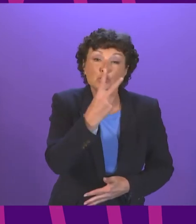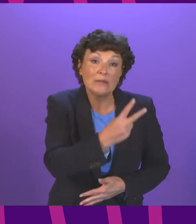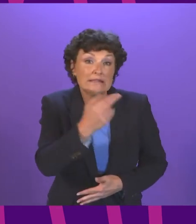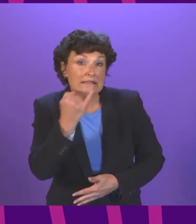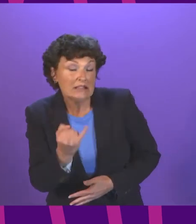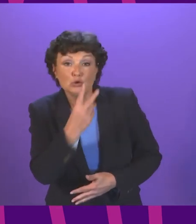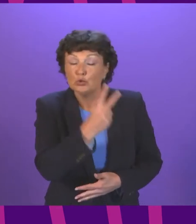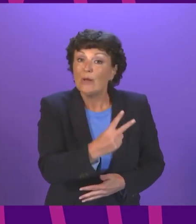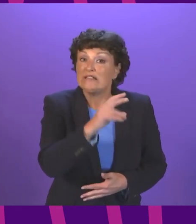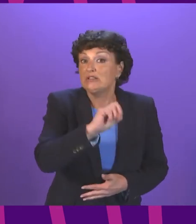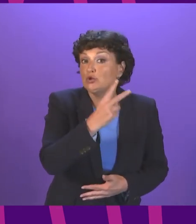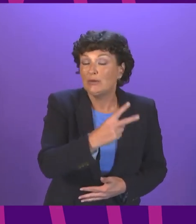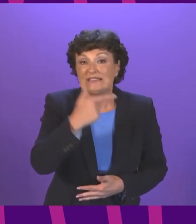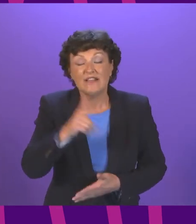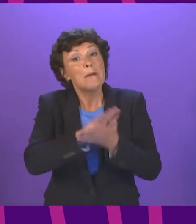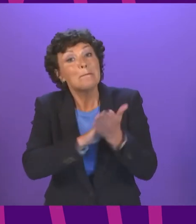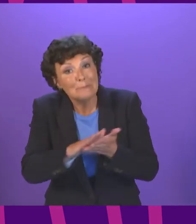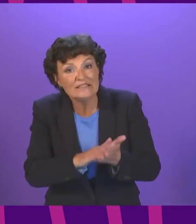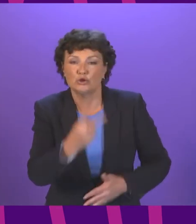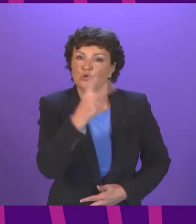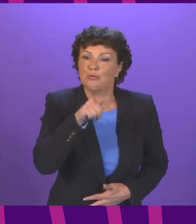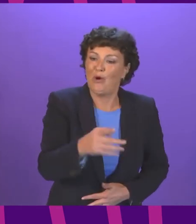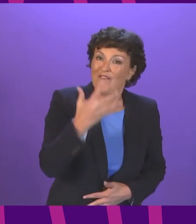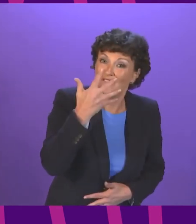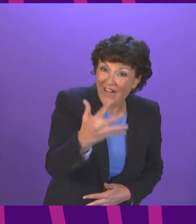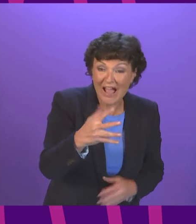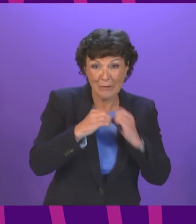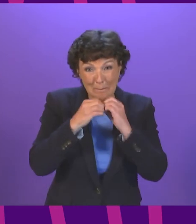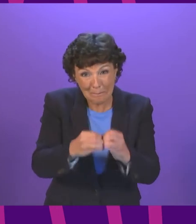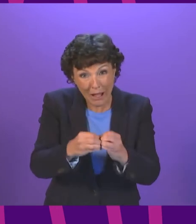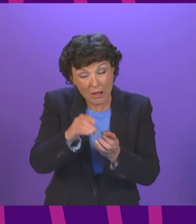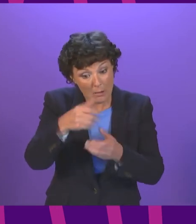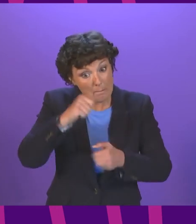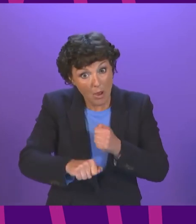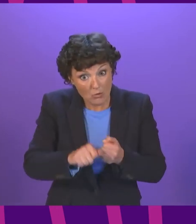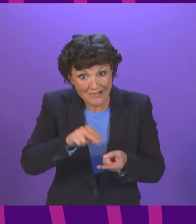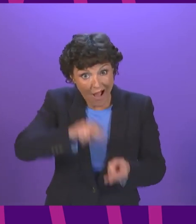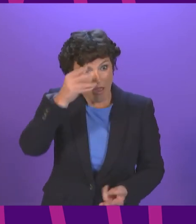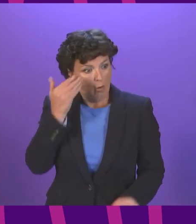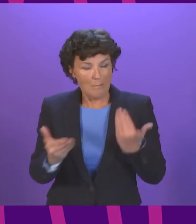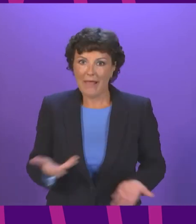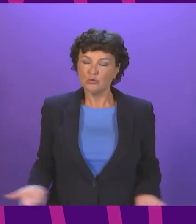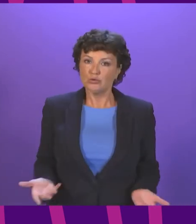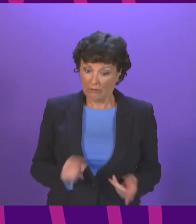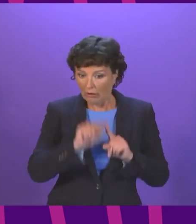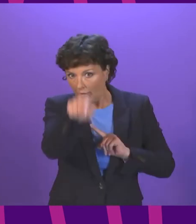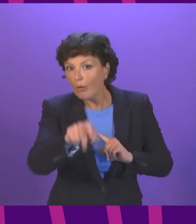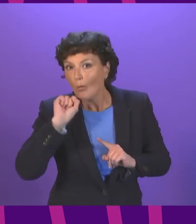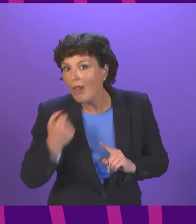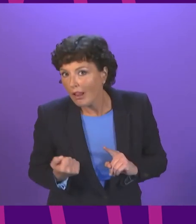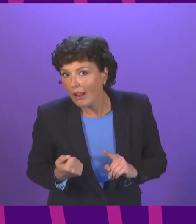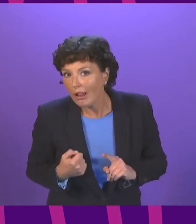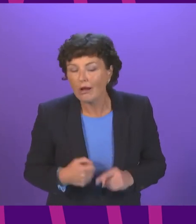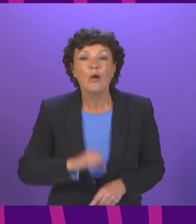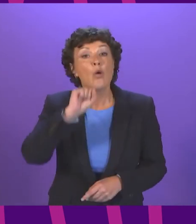the frontline health budget will be £2.5 billion higher than it is today. We will also increase investment in